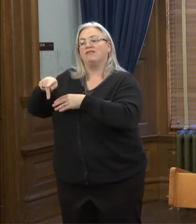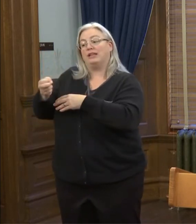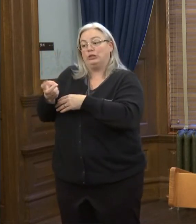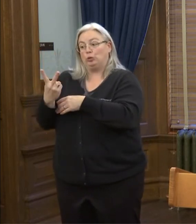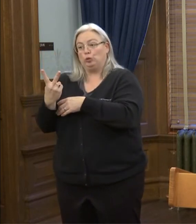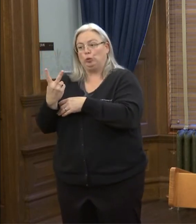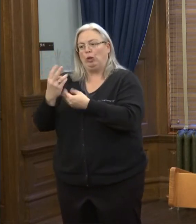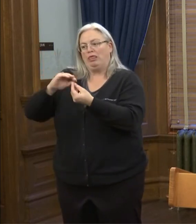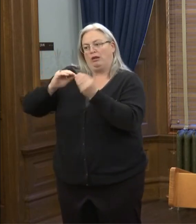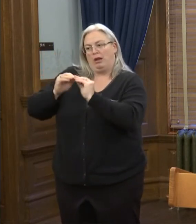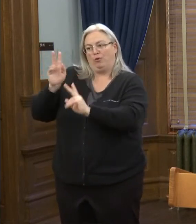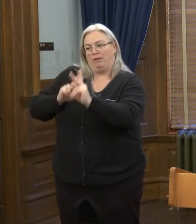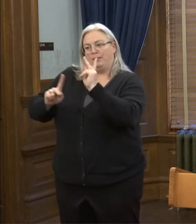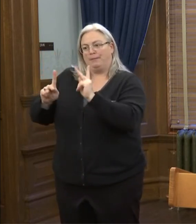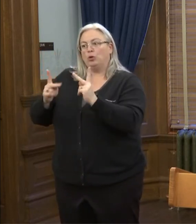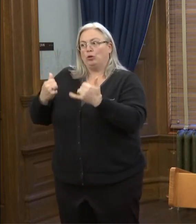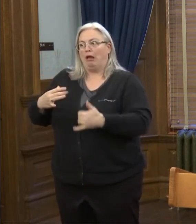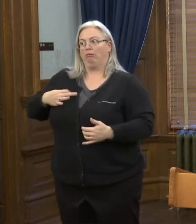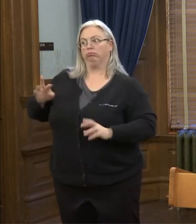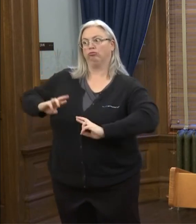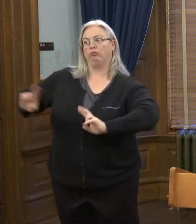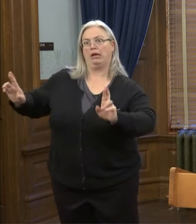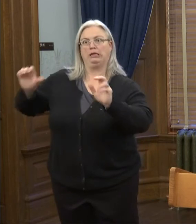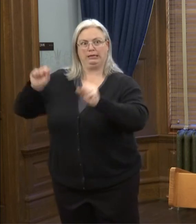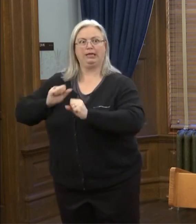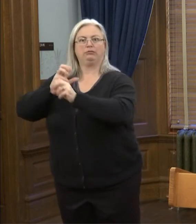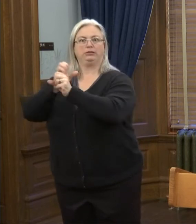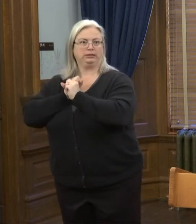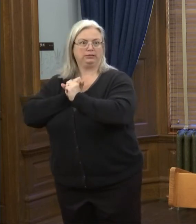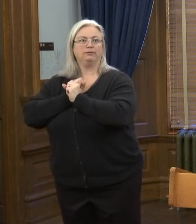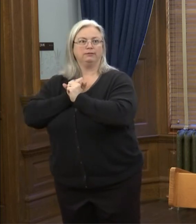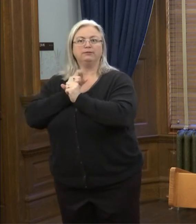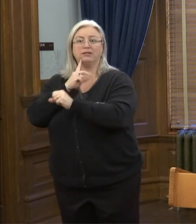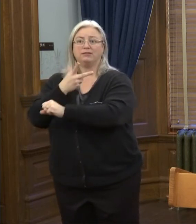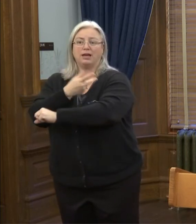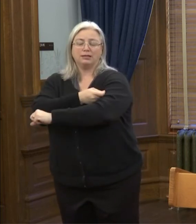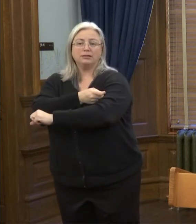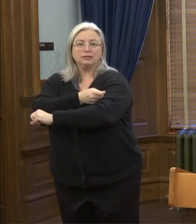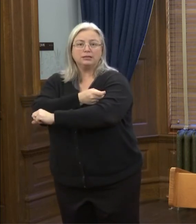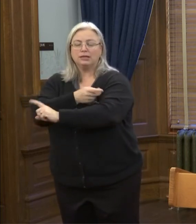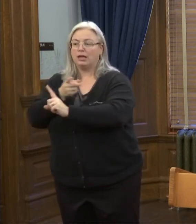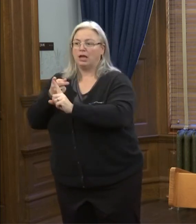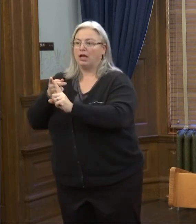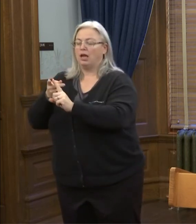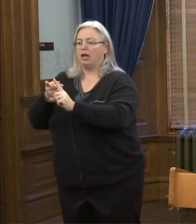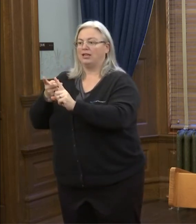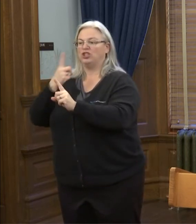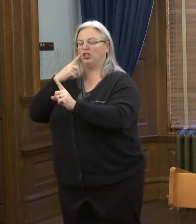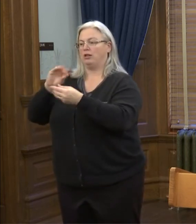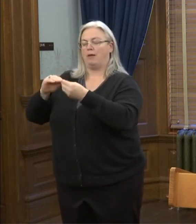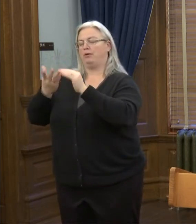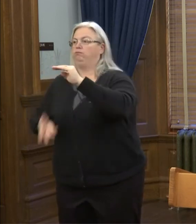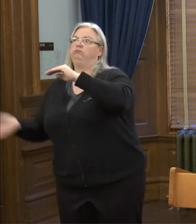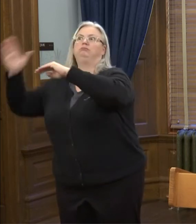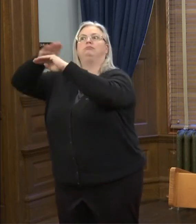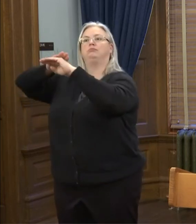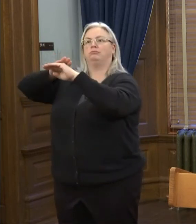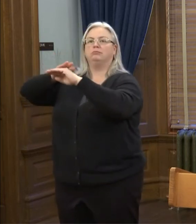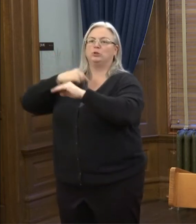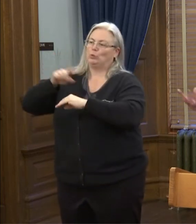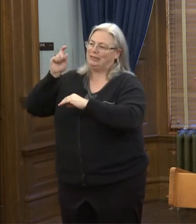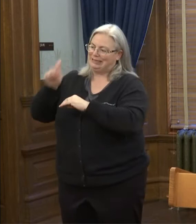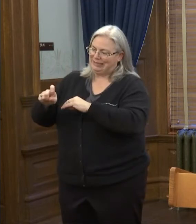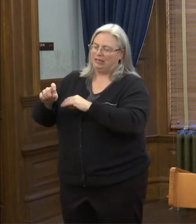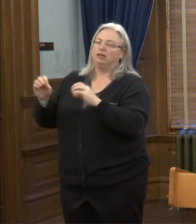the, the number of Kansans who are now eligible, uh, for vaccines has just skyrocketed and we